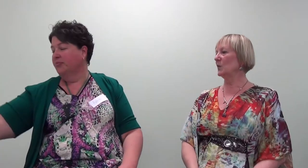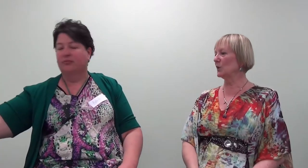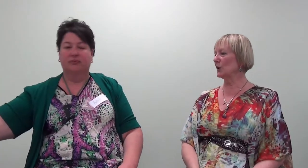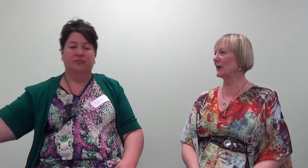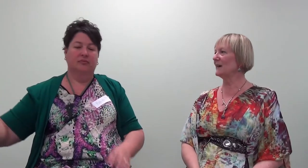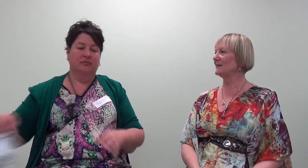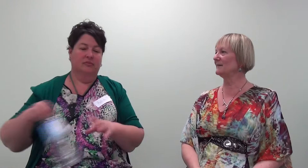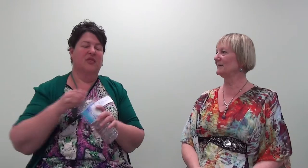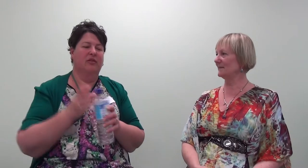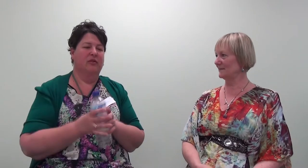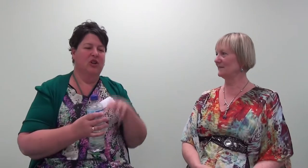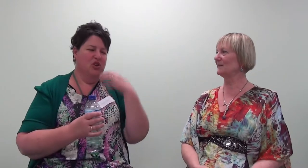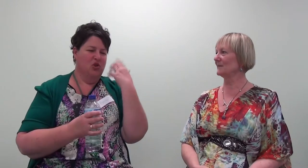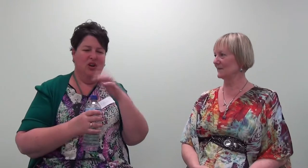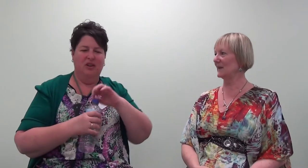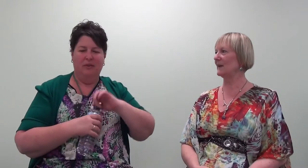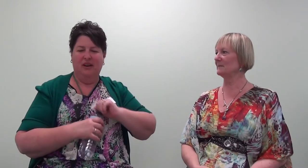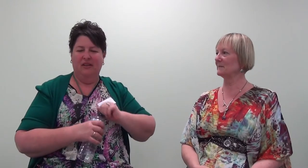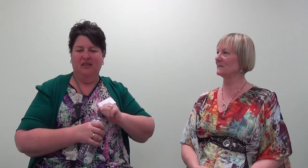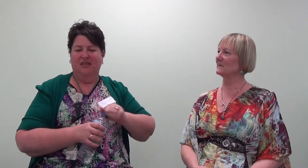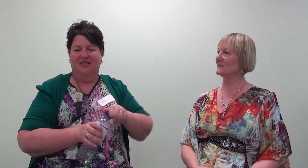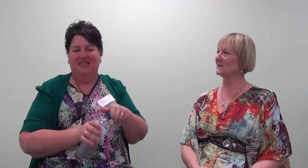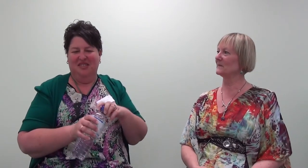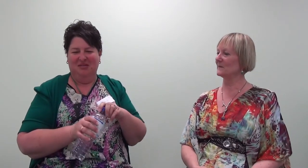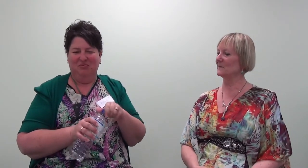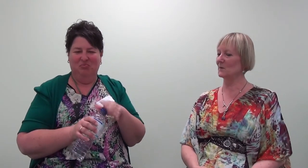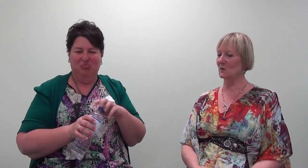Whoa. I'm getting dry. Yeah. Water.